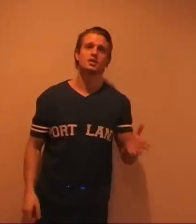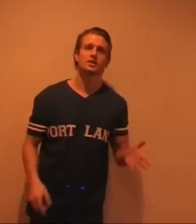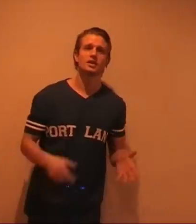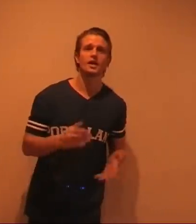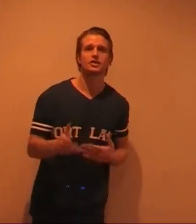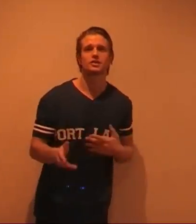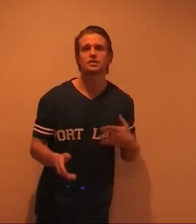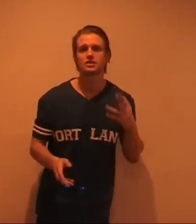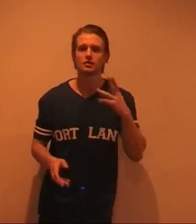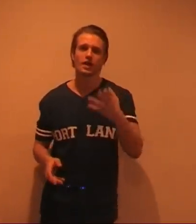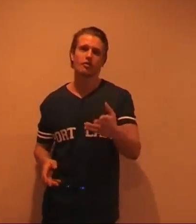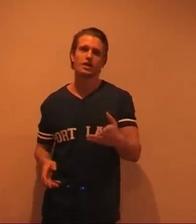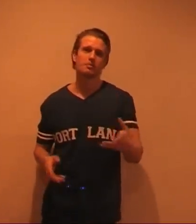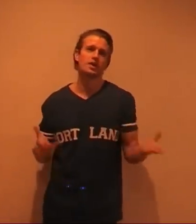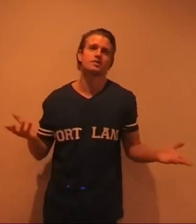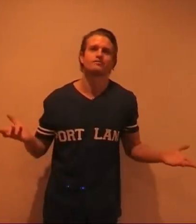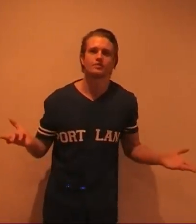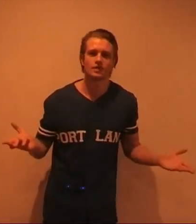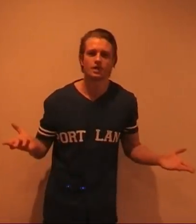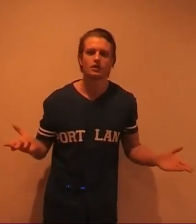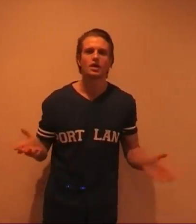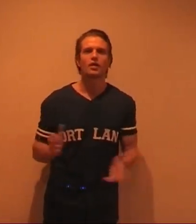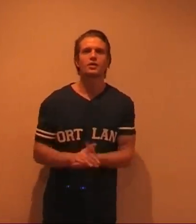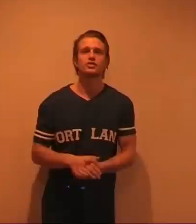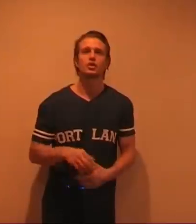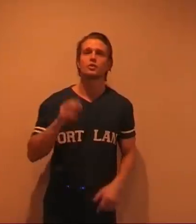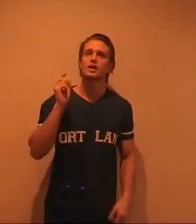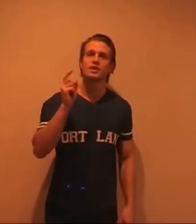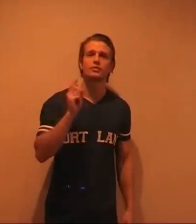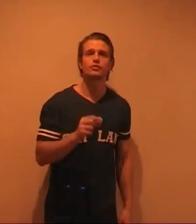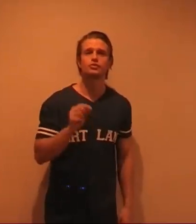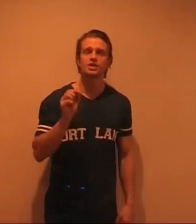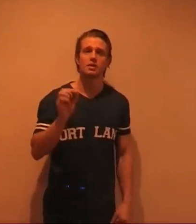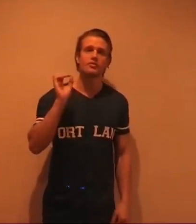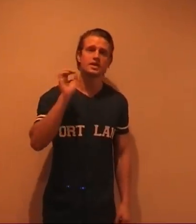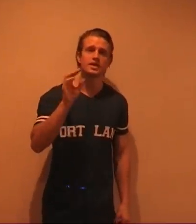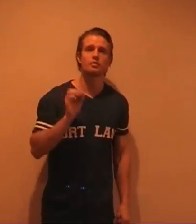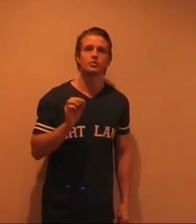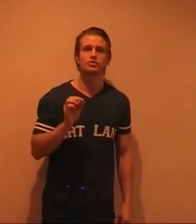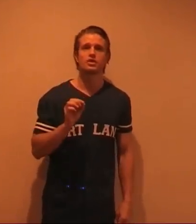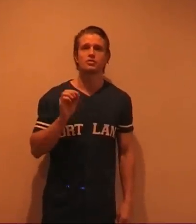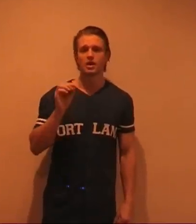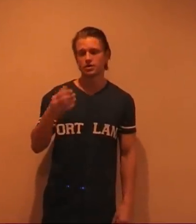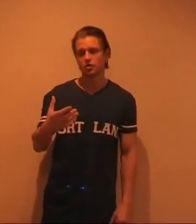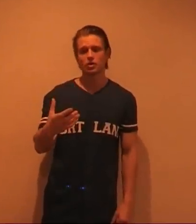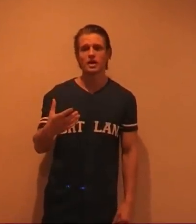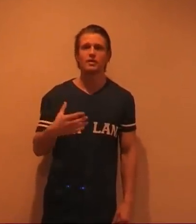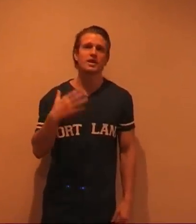accent. Not that great but yeah. Alright anyway. So eat good food. Stay away from E numbers. Right. You can look on the back of any